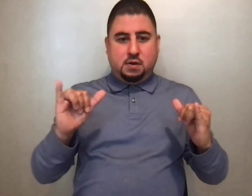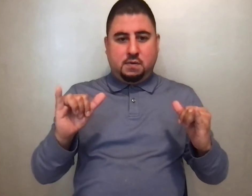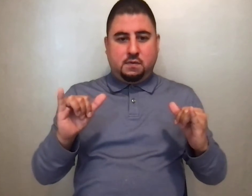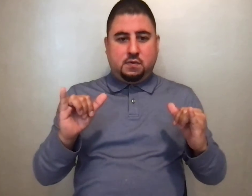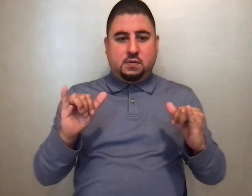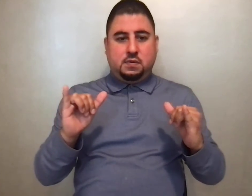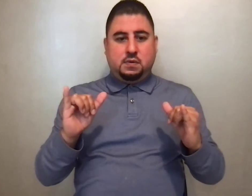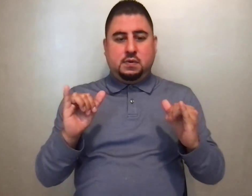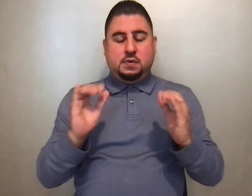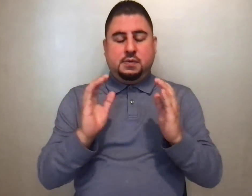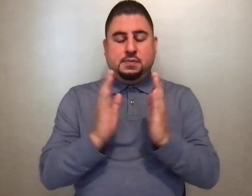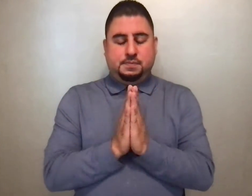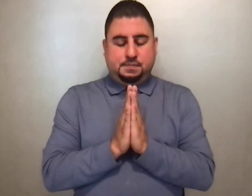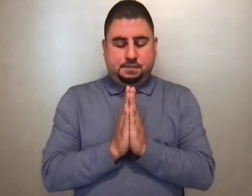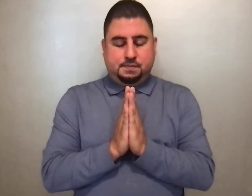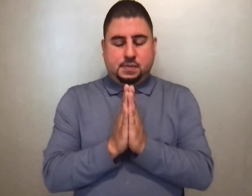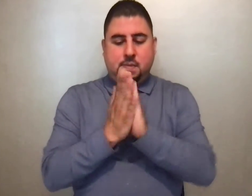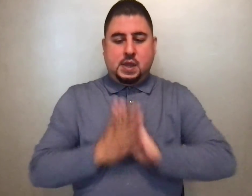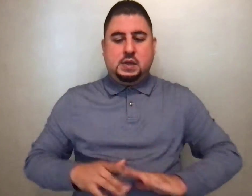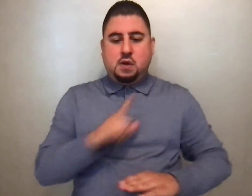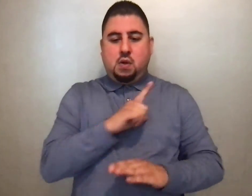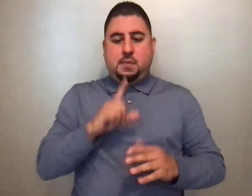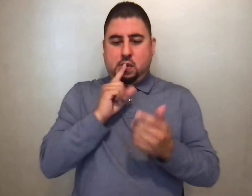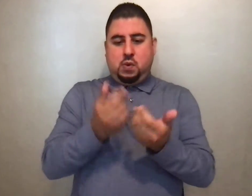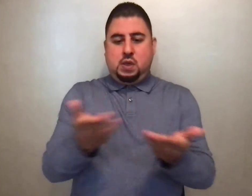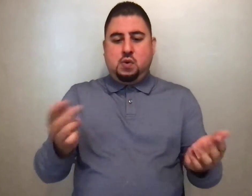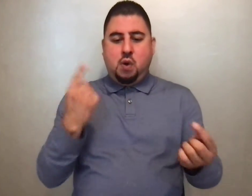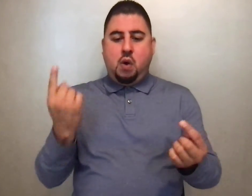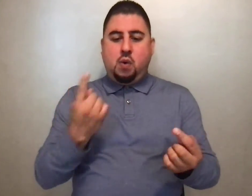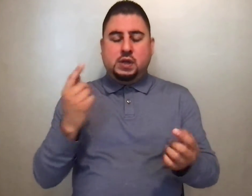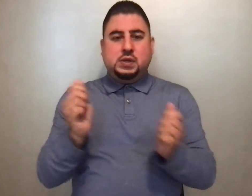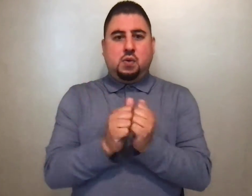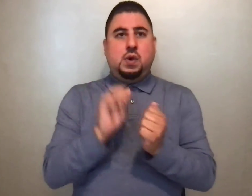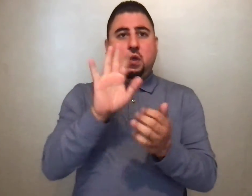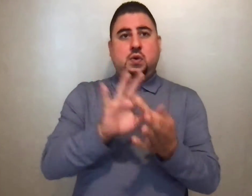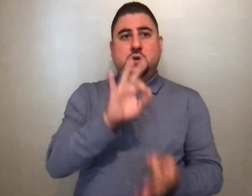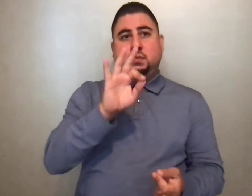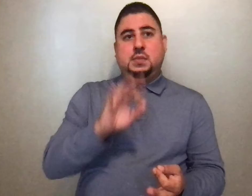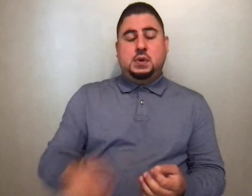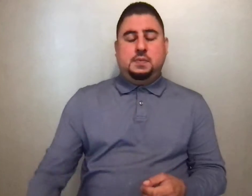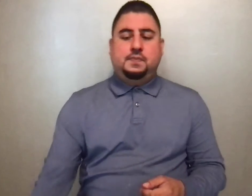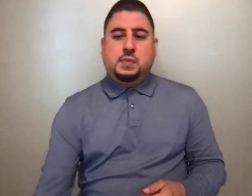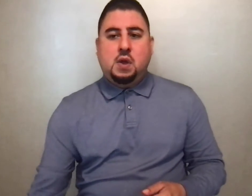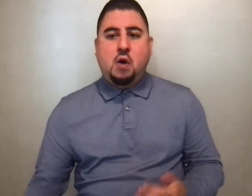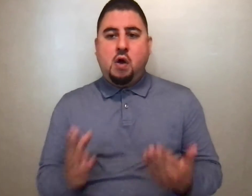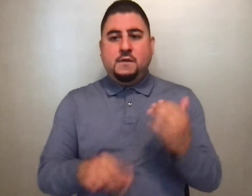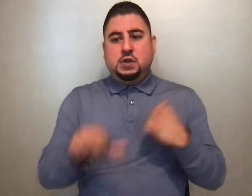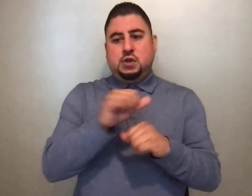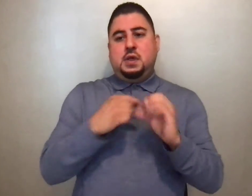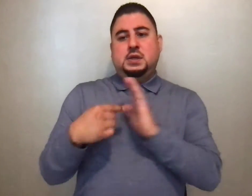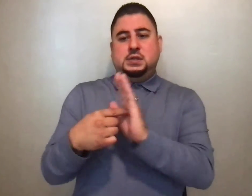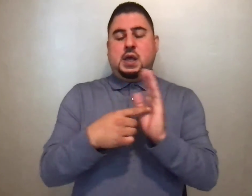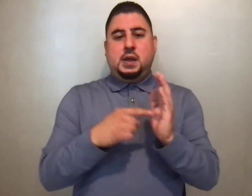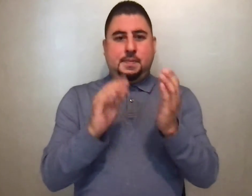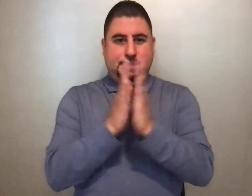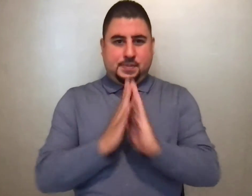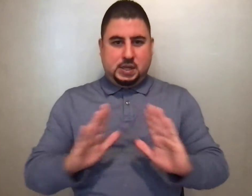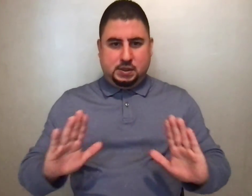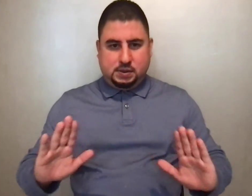ever. Amen. The peace of the Lord be with you always. And with your spirit. Let us offer each other some sign of peace.